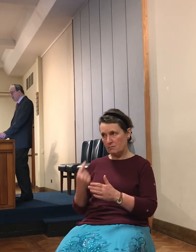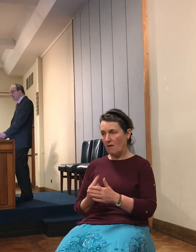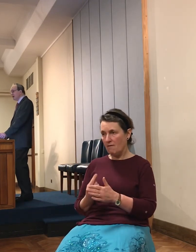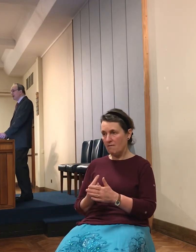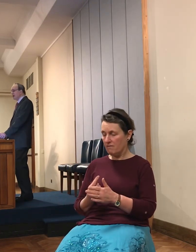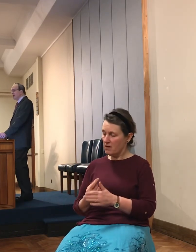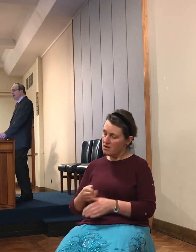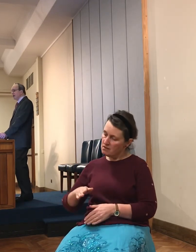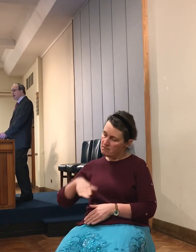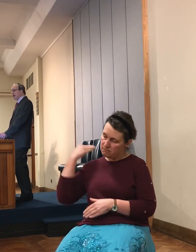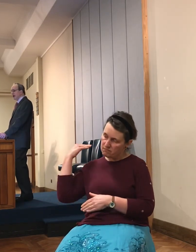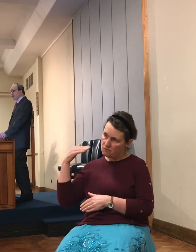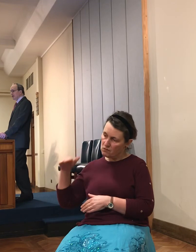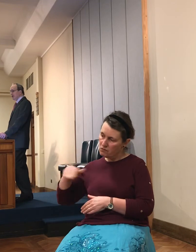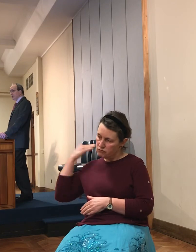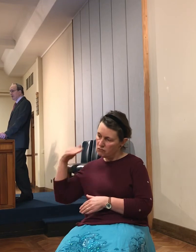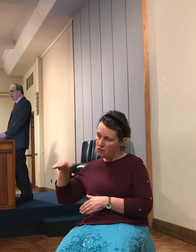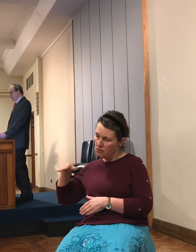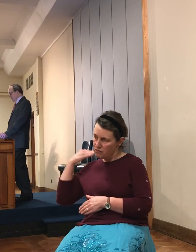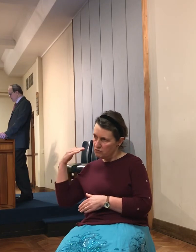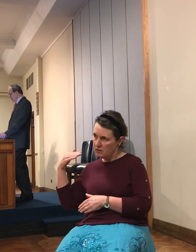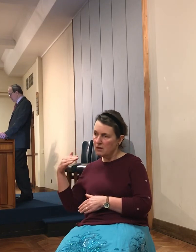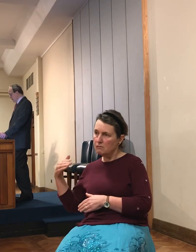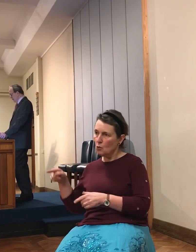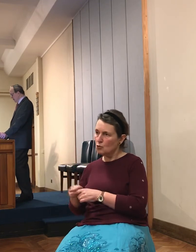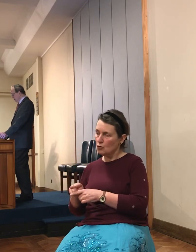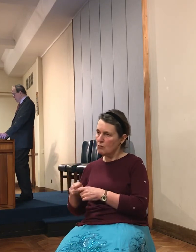slew them, and hanged them.